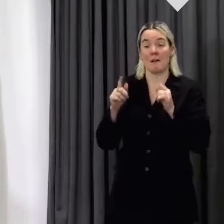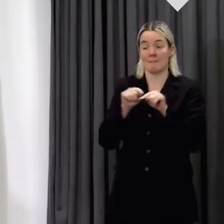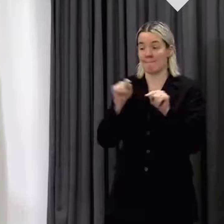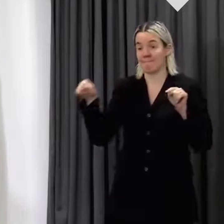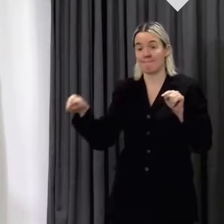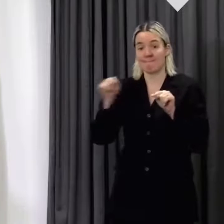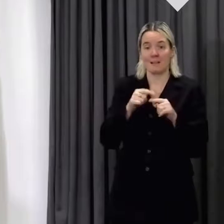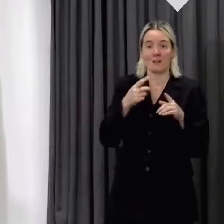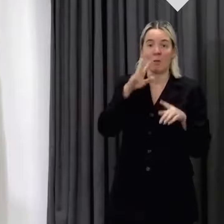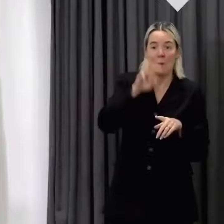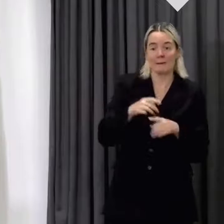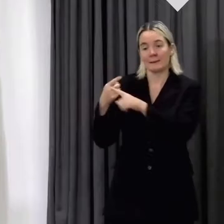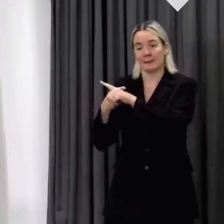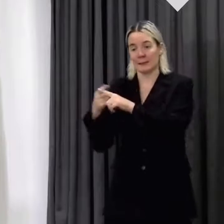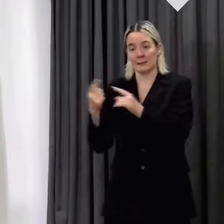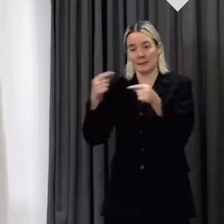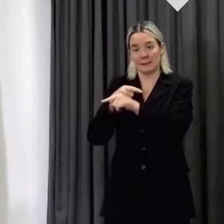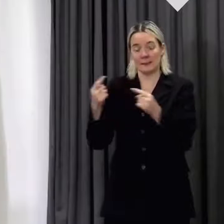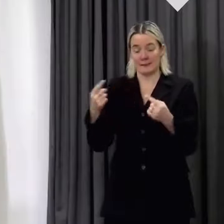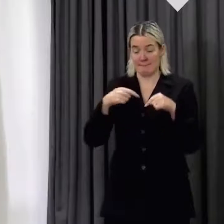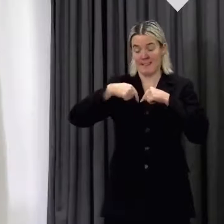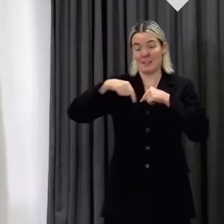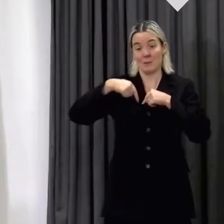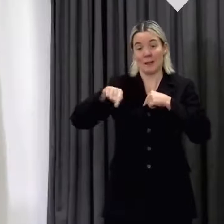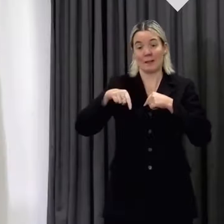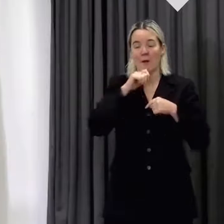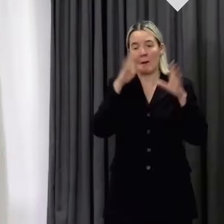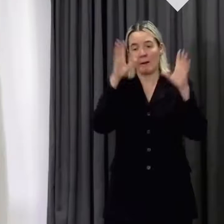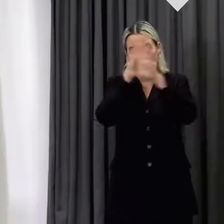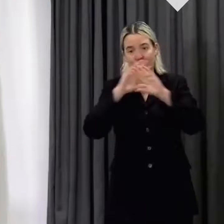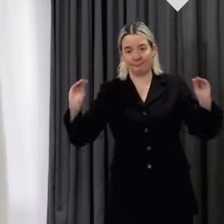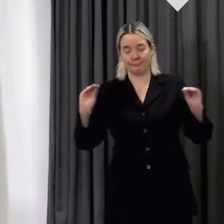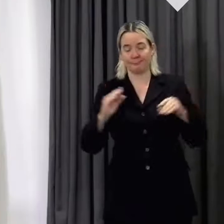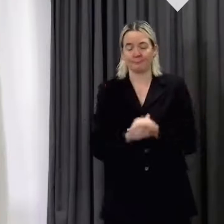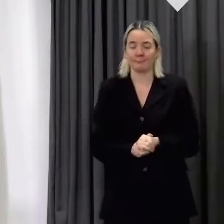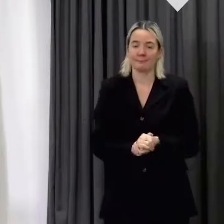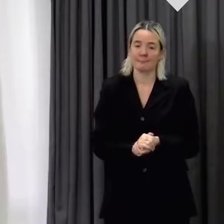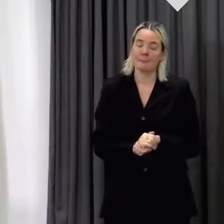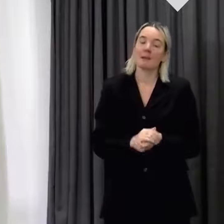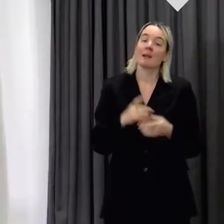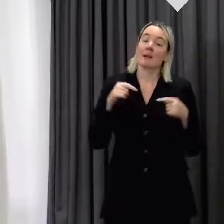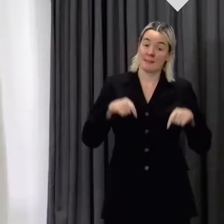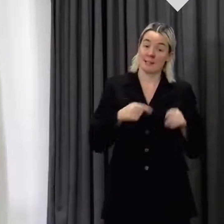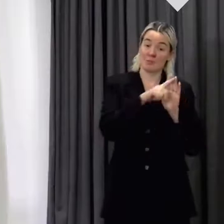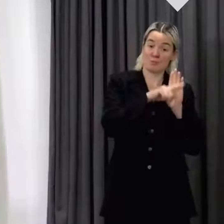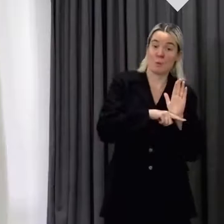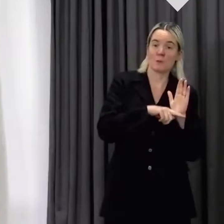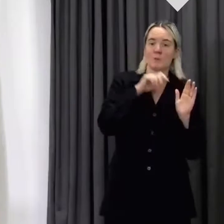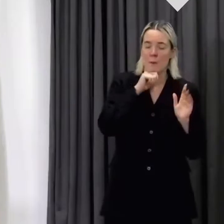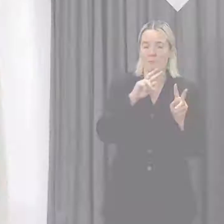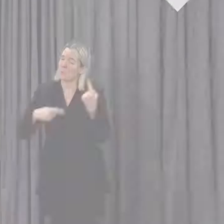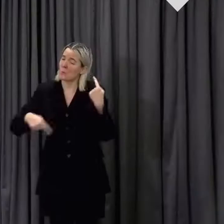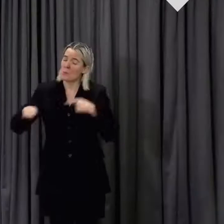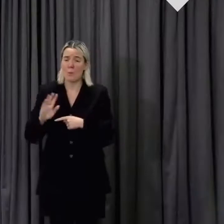will formally review these restrictions by the 17th of December, and then every few weeks.